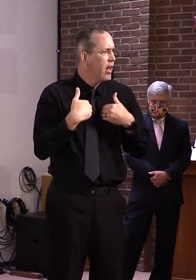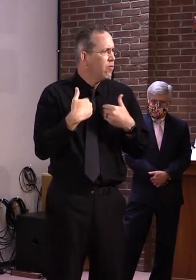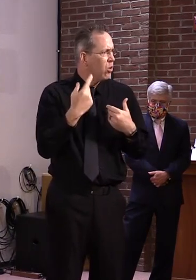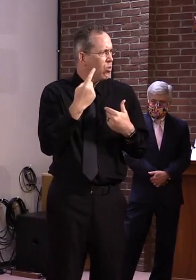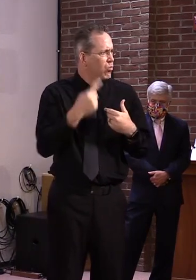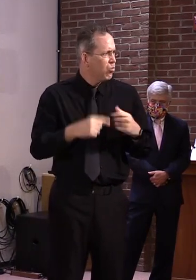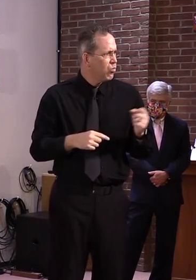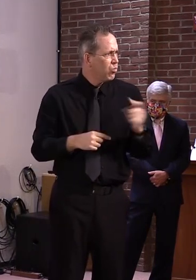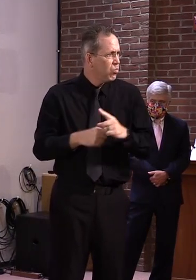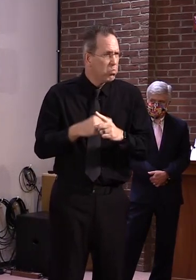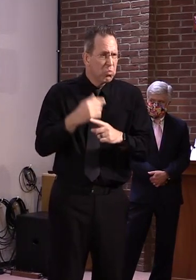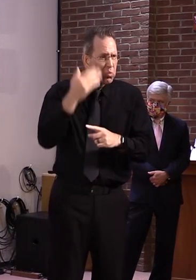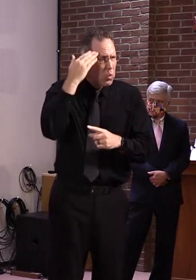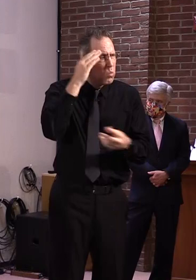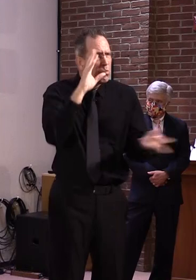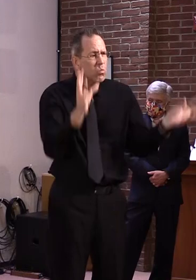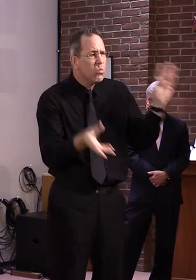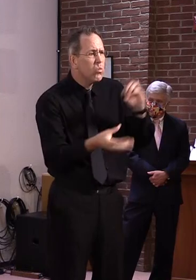-19.